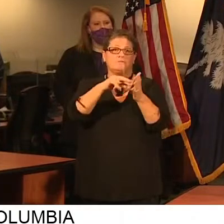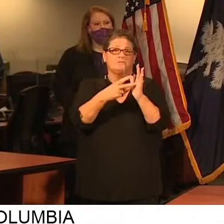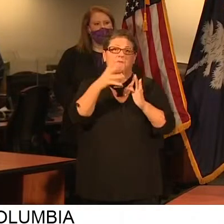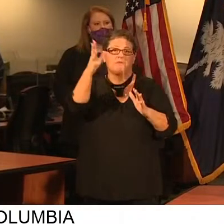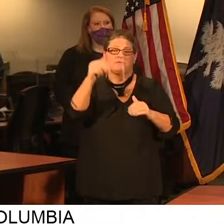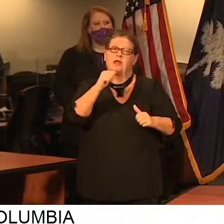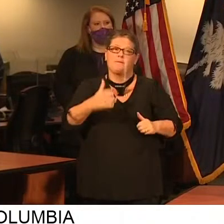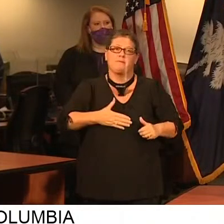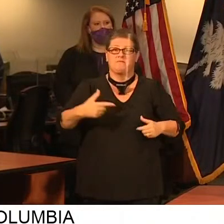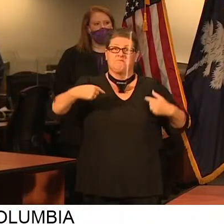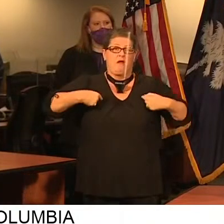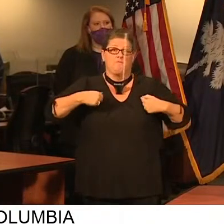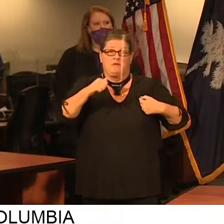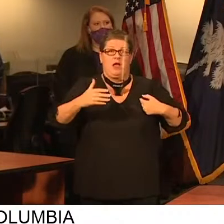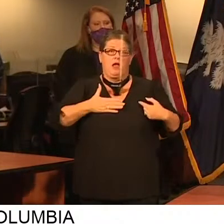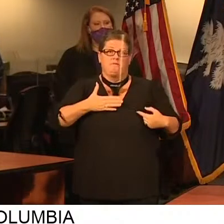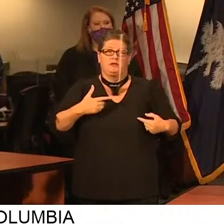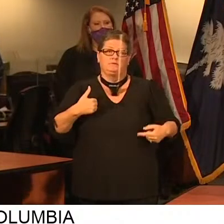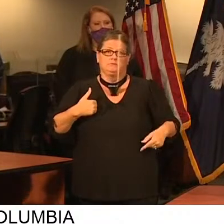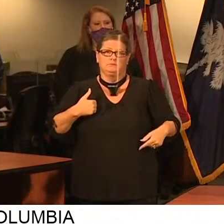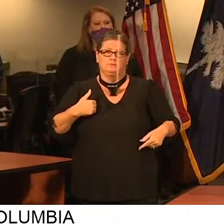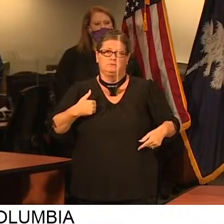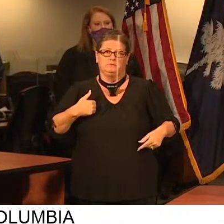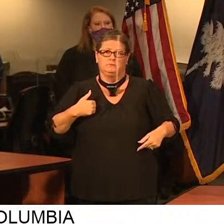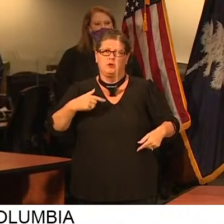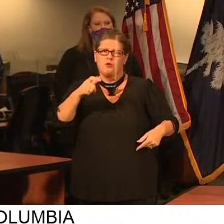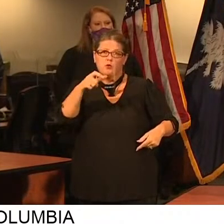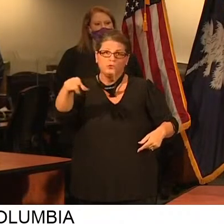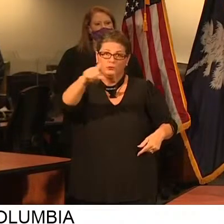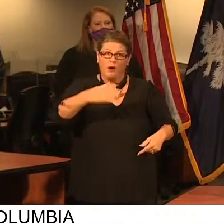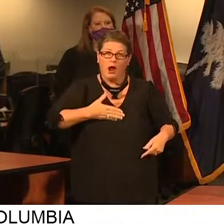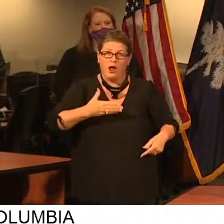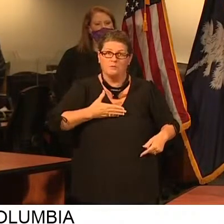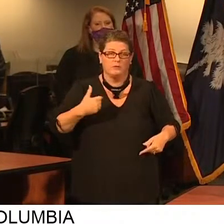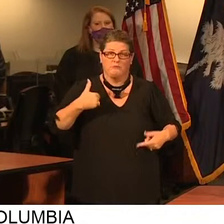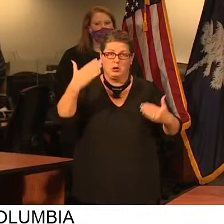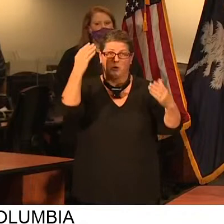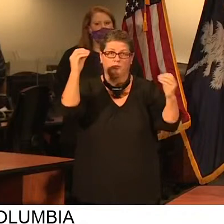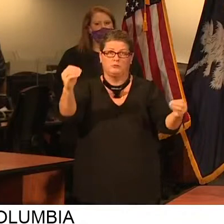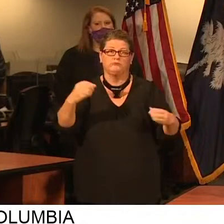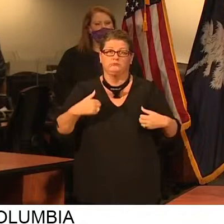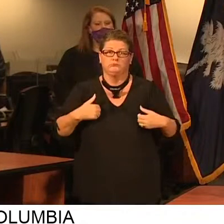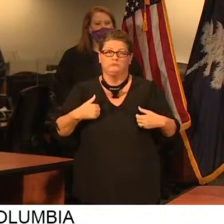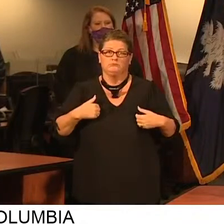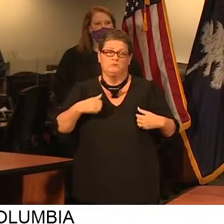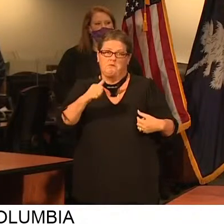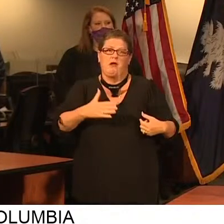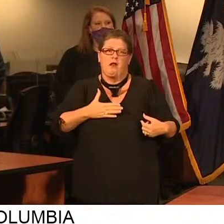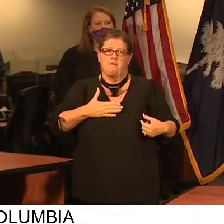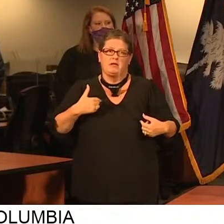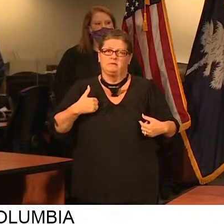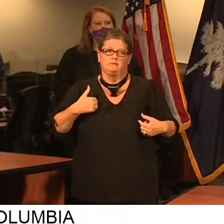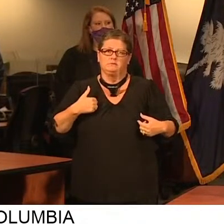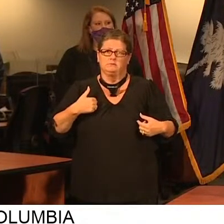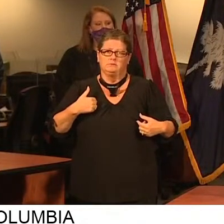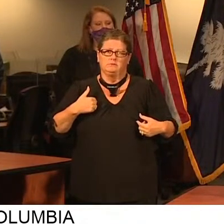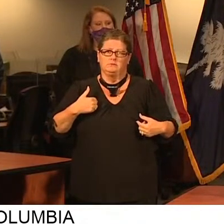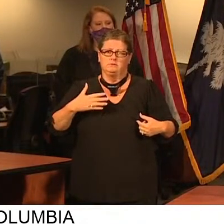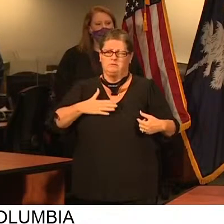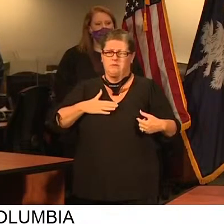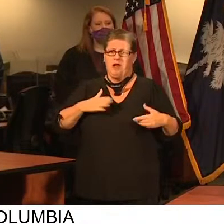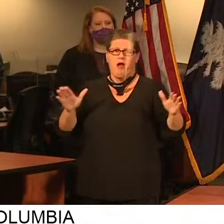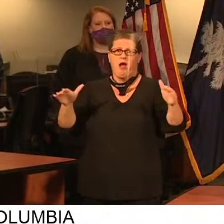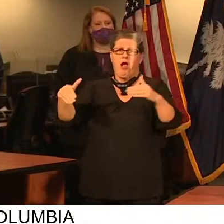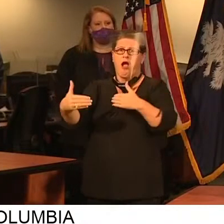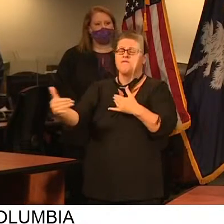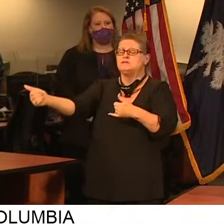I am not happy. I don't know anybody who is happy about this. My office, among others, has